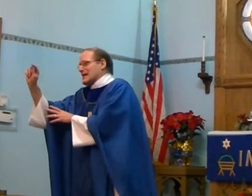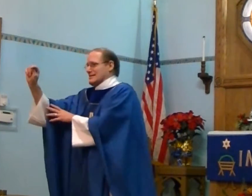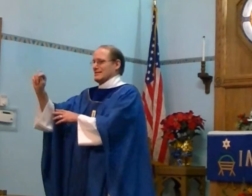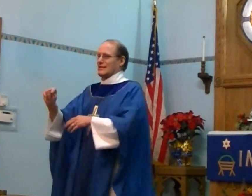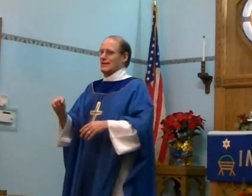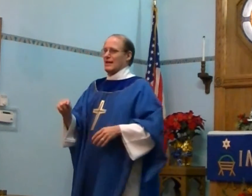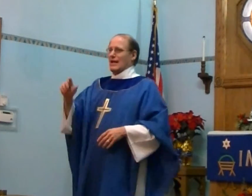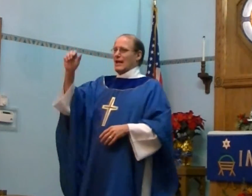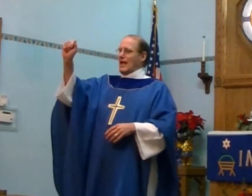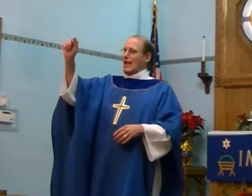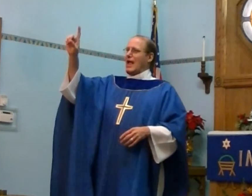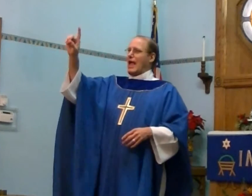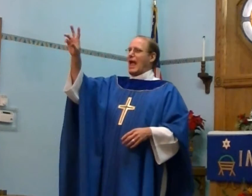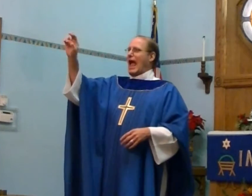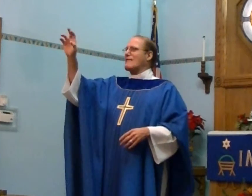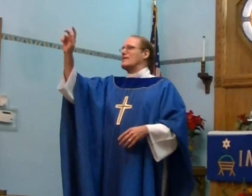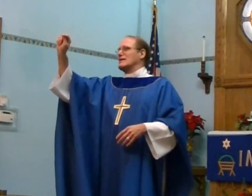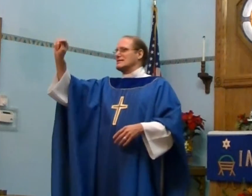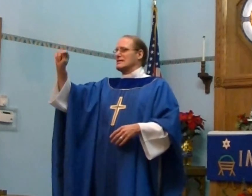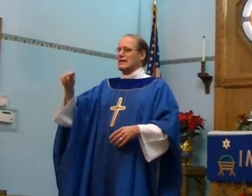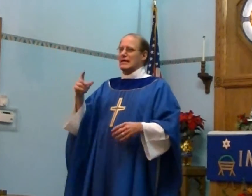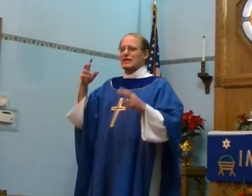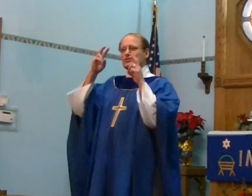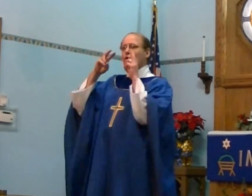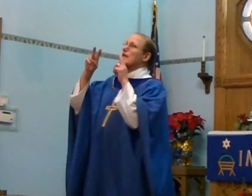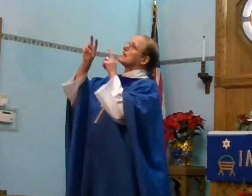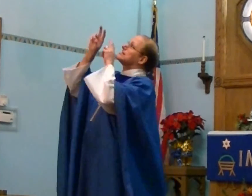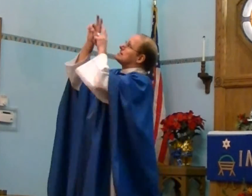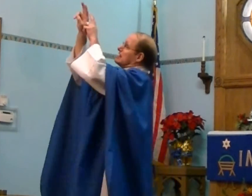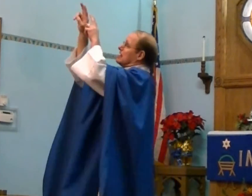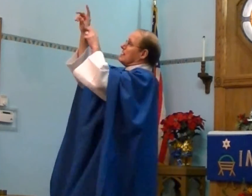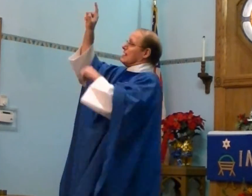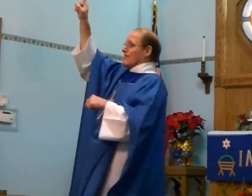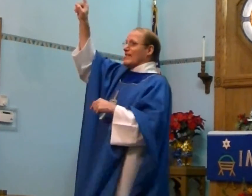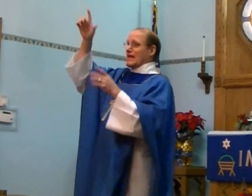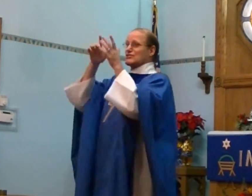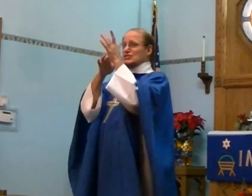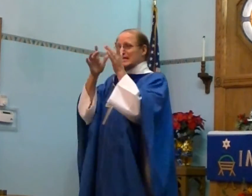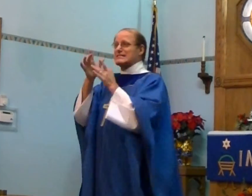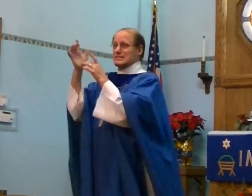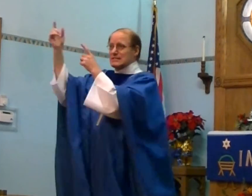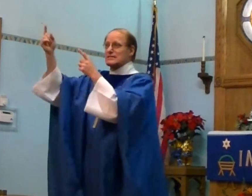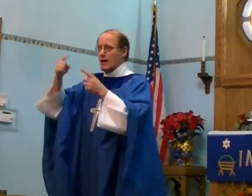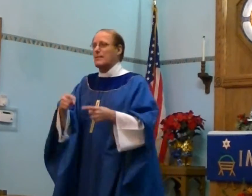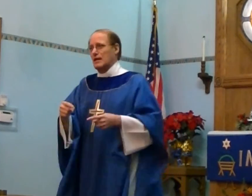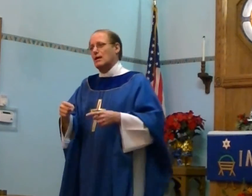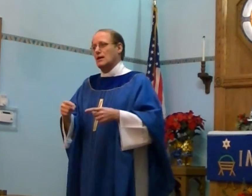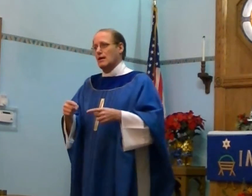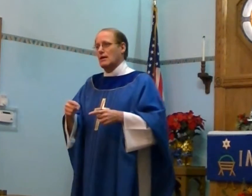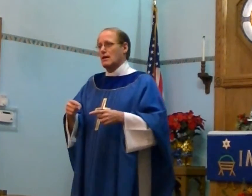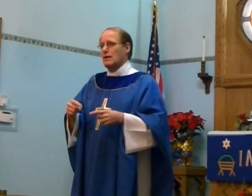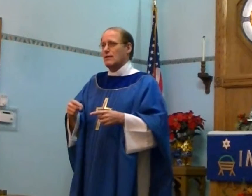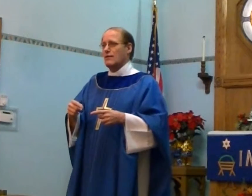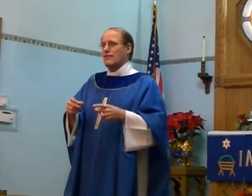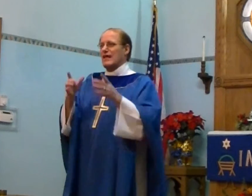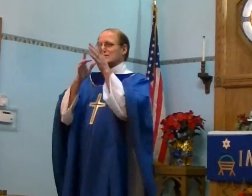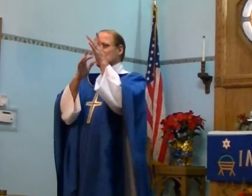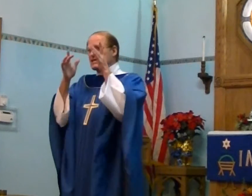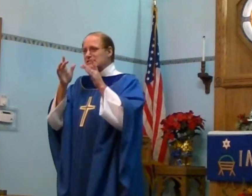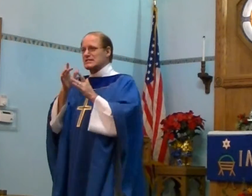Advent is so we can see that Jesus is coming that Jesus